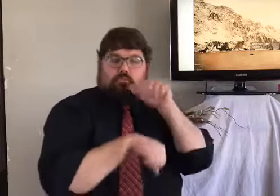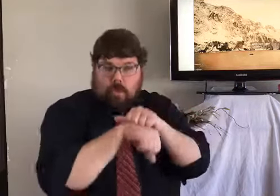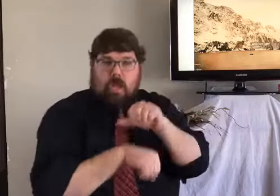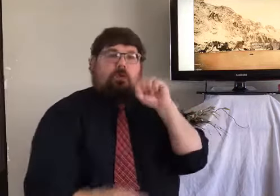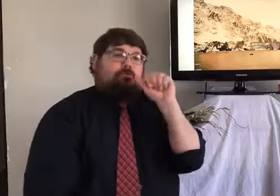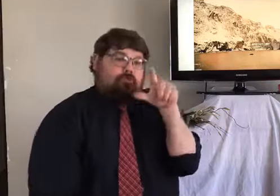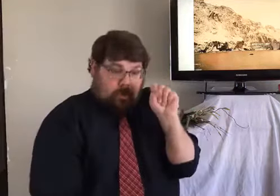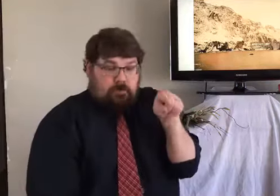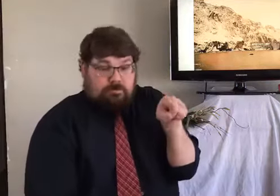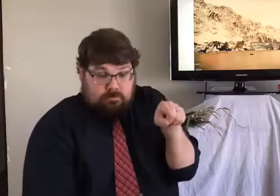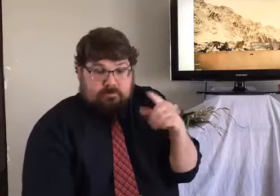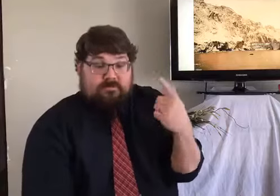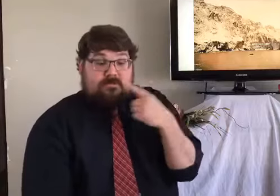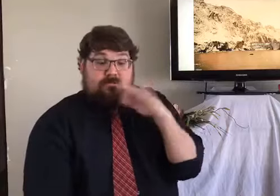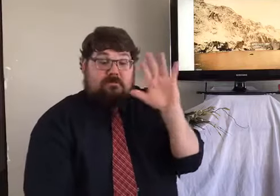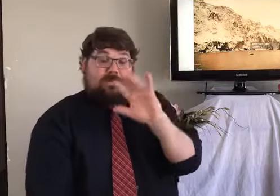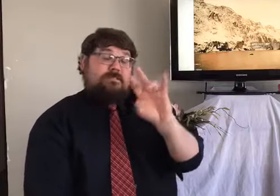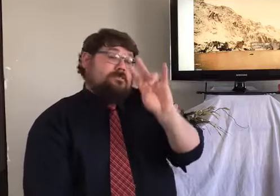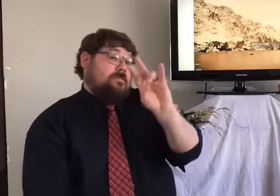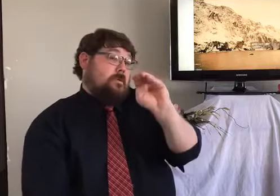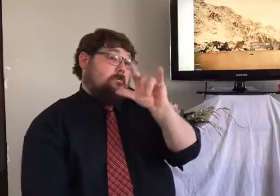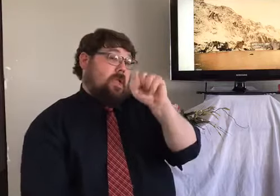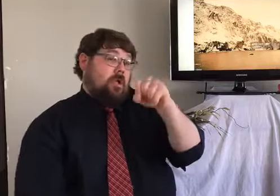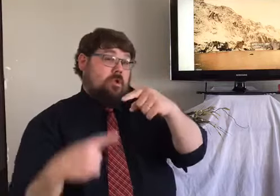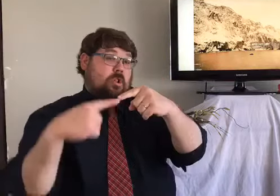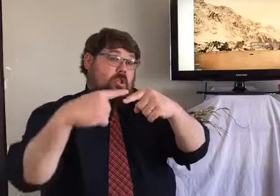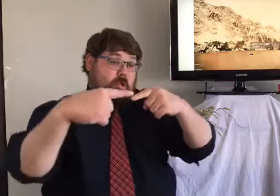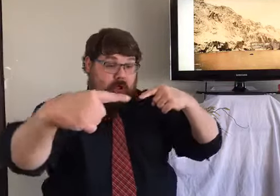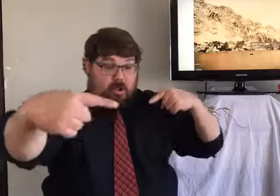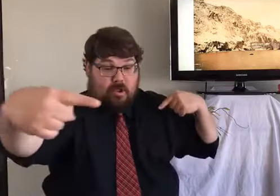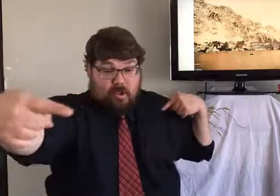So, it's mountains that are of rock salt.